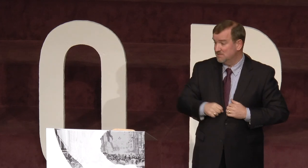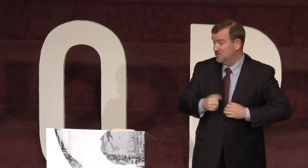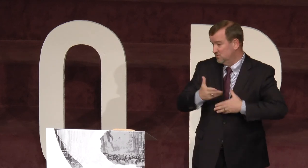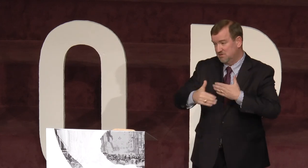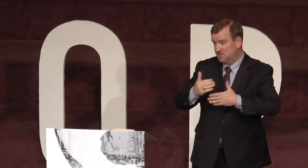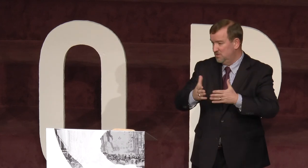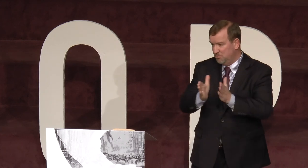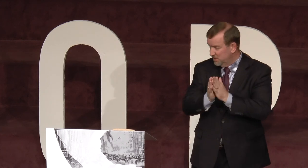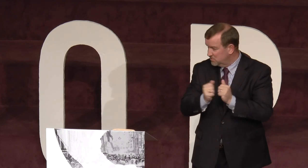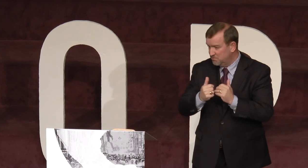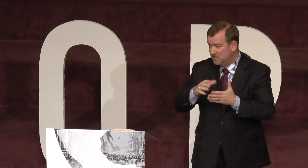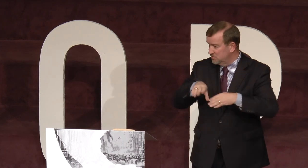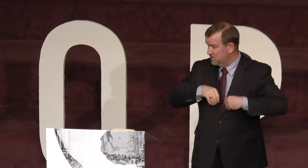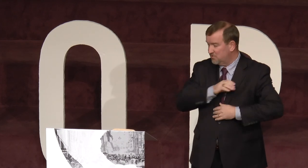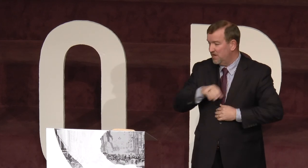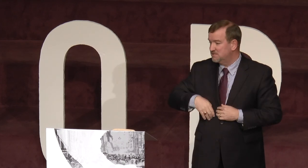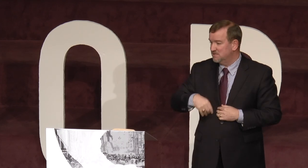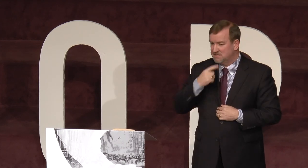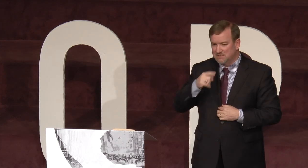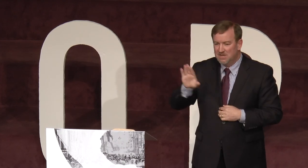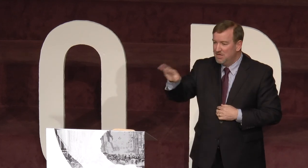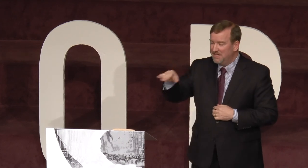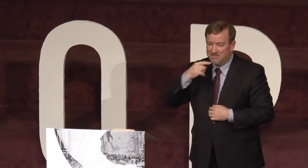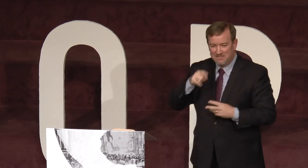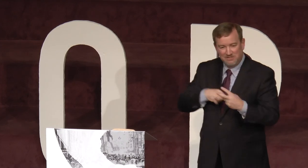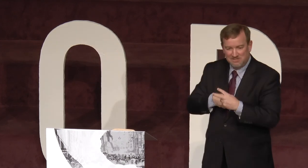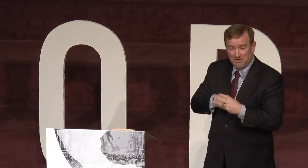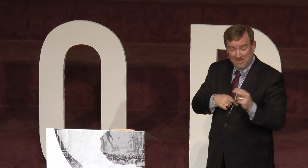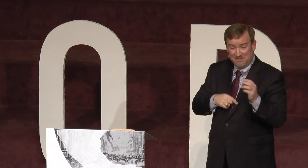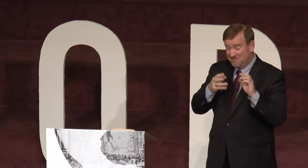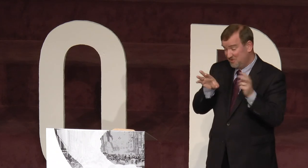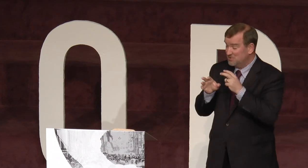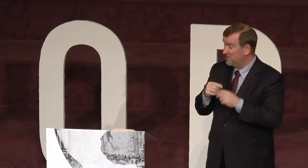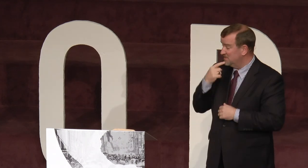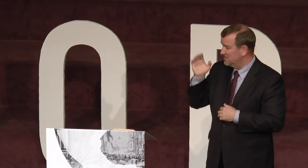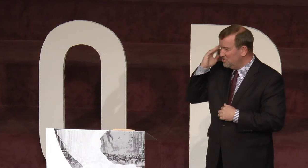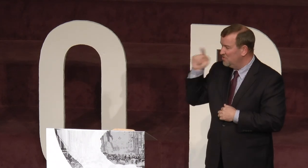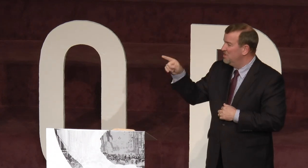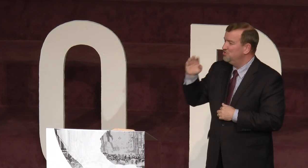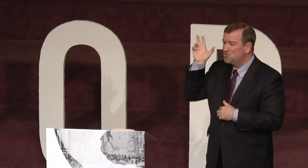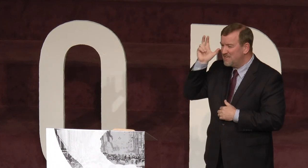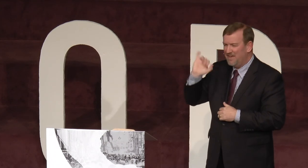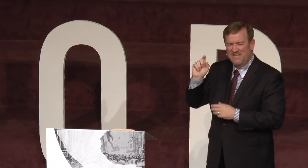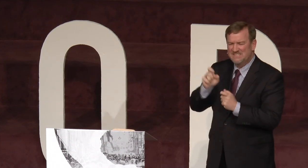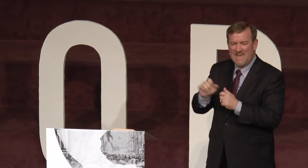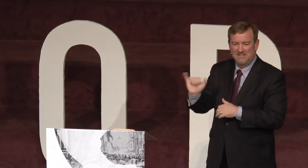yes. He goes, you know, he prays with me to receive Christ. And he said, he turns his face. He said, you know, you sound exactly